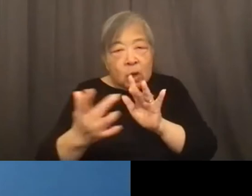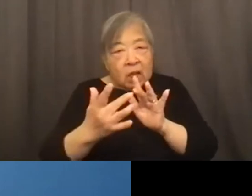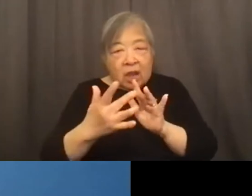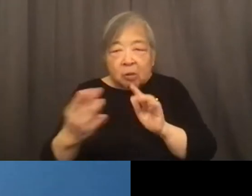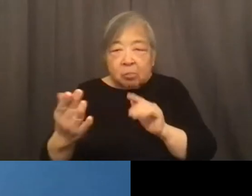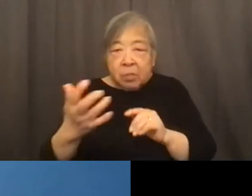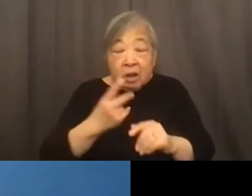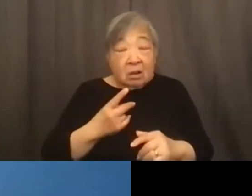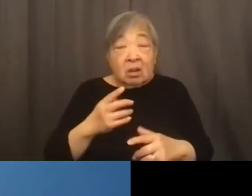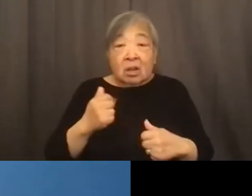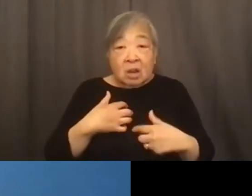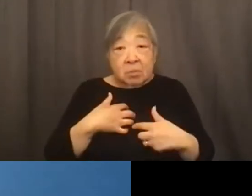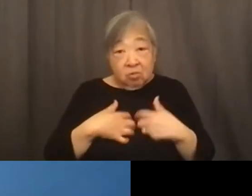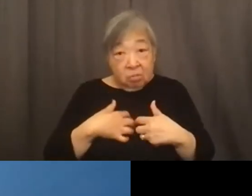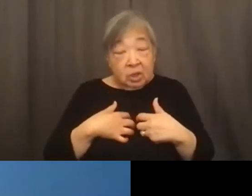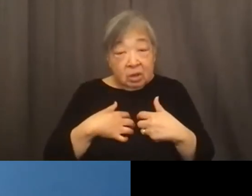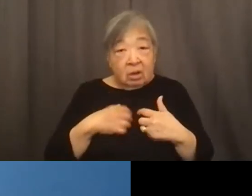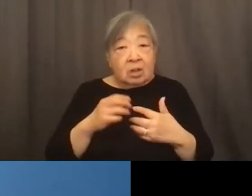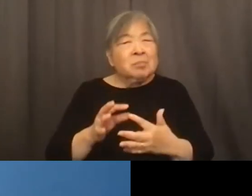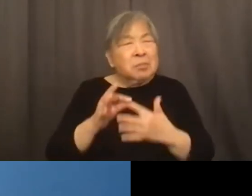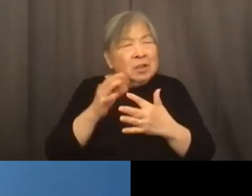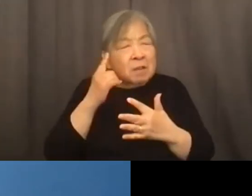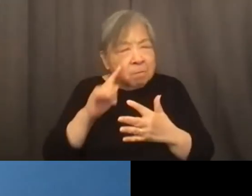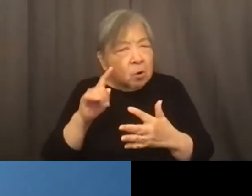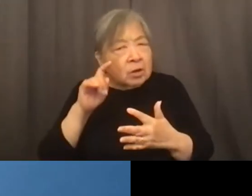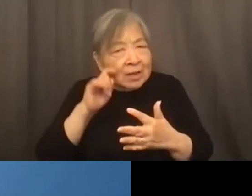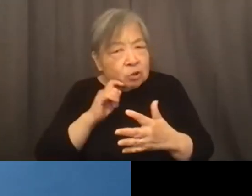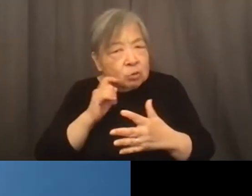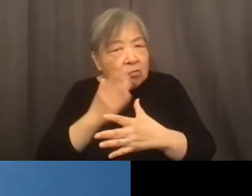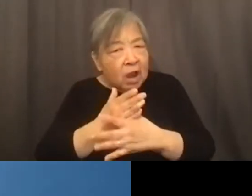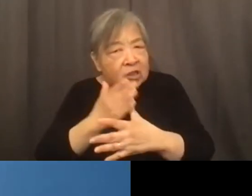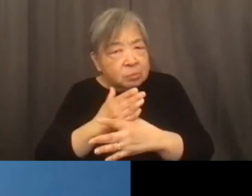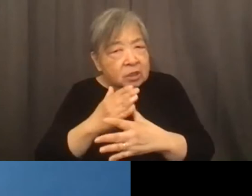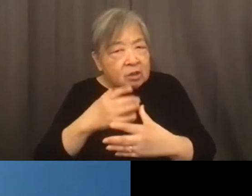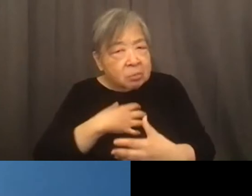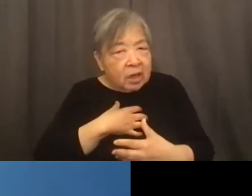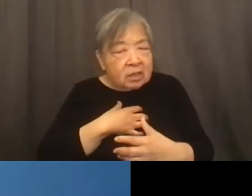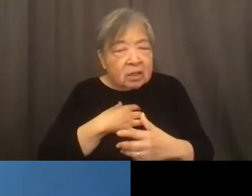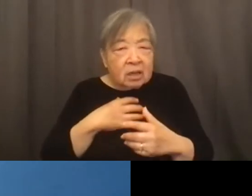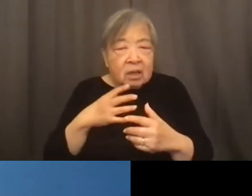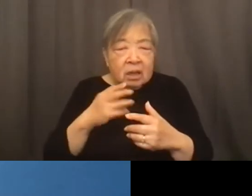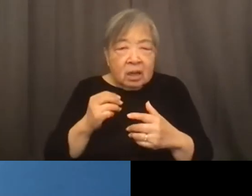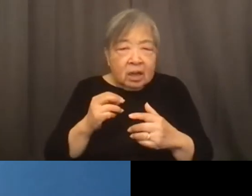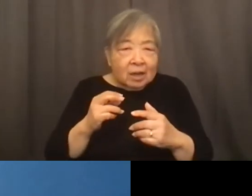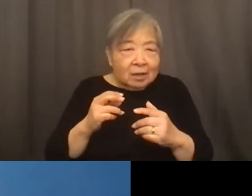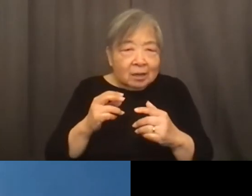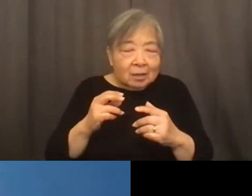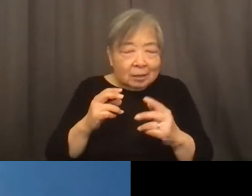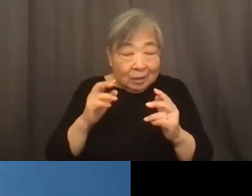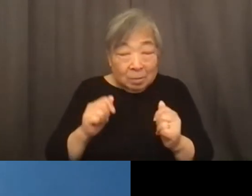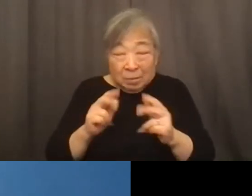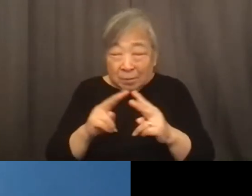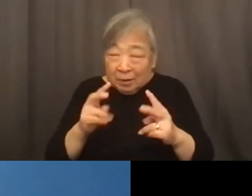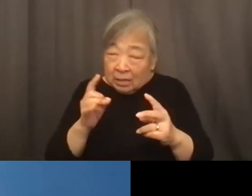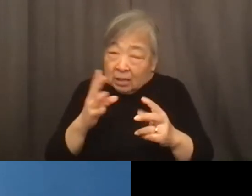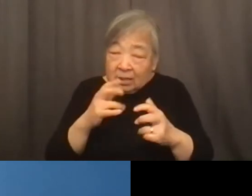can be troubling for especially sexual harassment complaints that can be quite timely and have folks under some very difficult situations